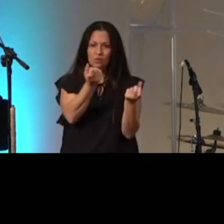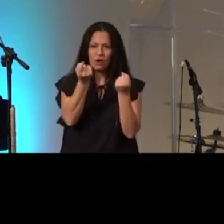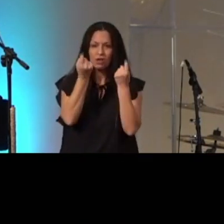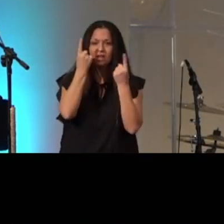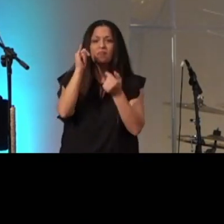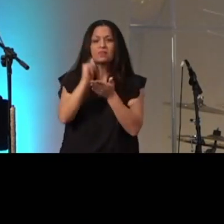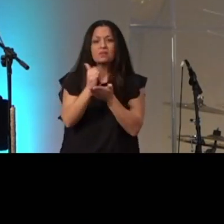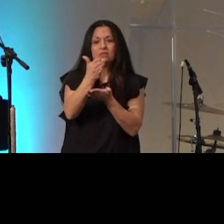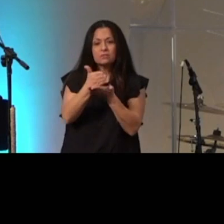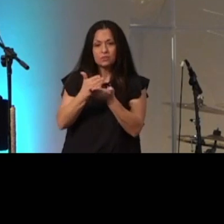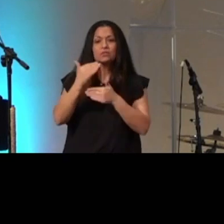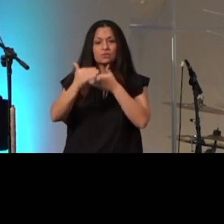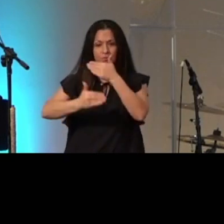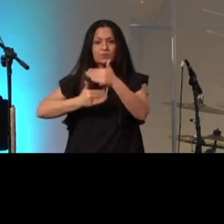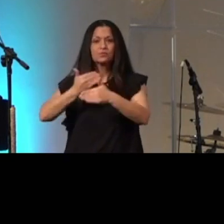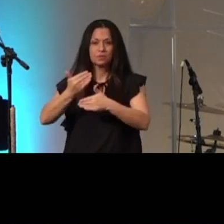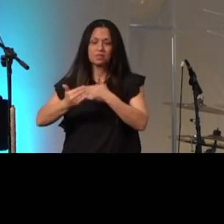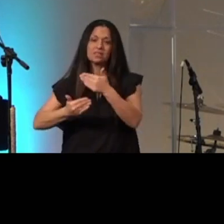that's part of the process